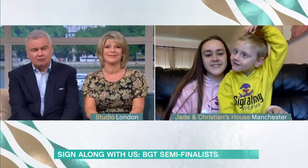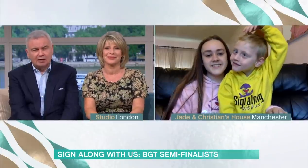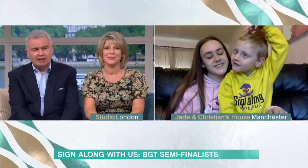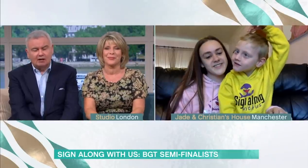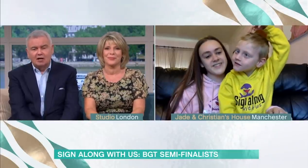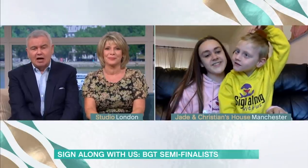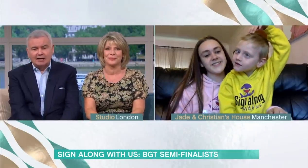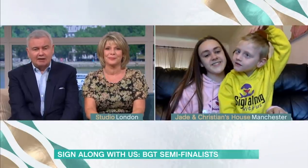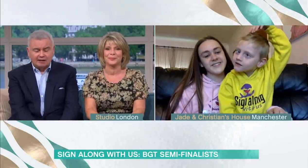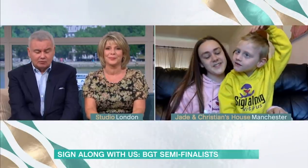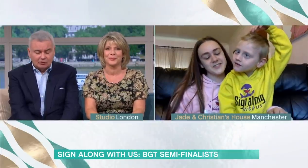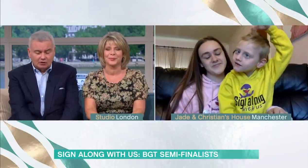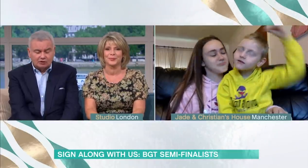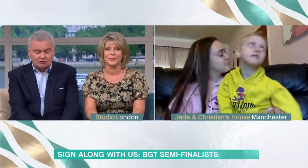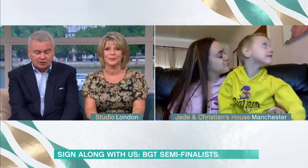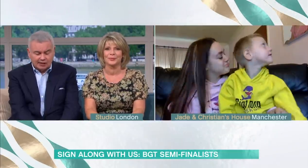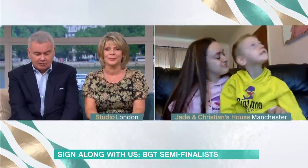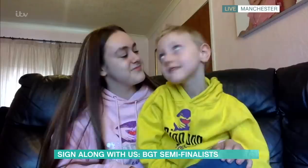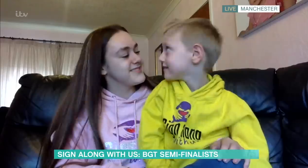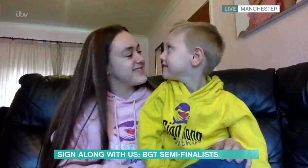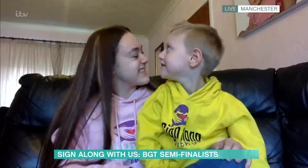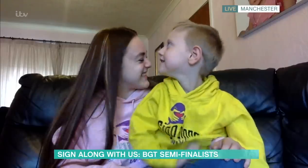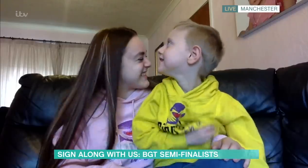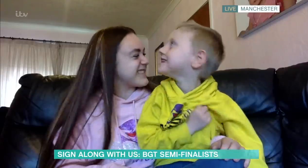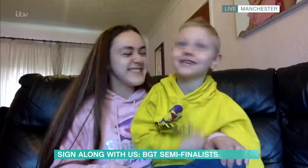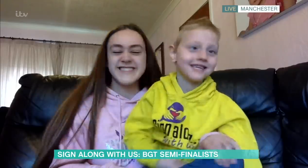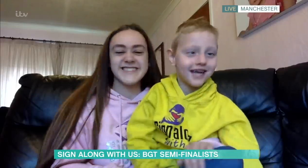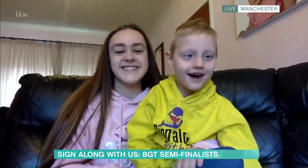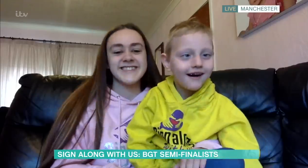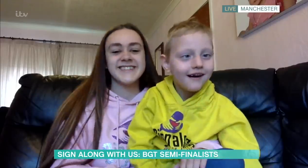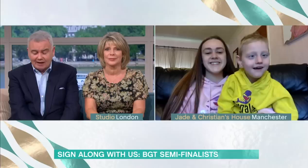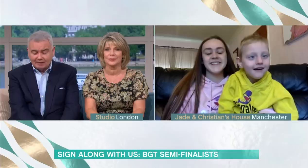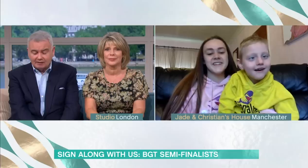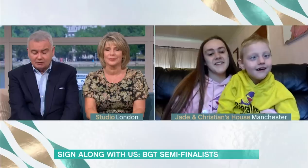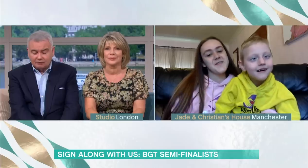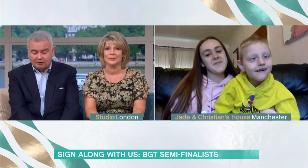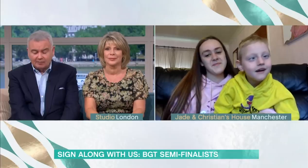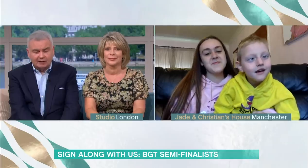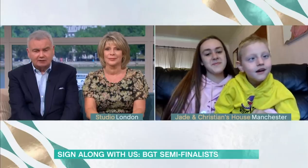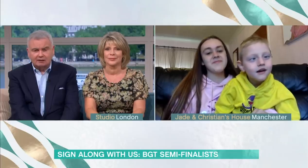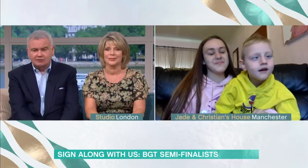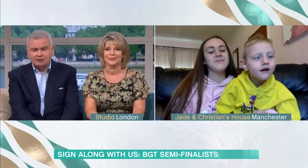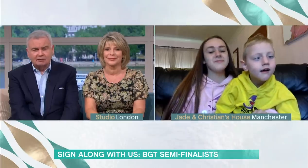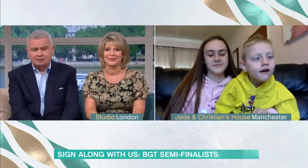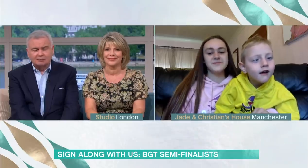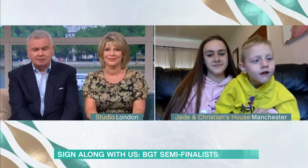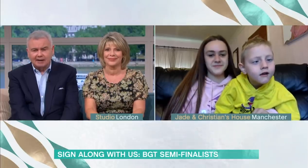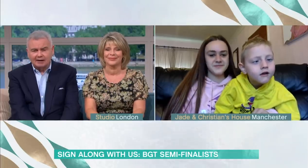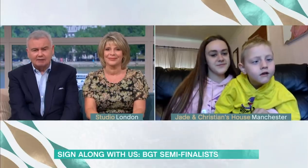really are. And I think when you look at you and you hear what you've done and what you've performed and, you know, the family that you're from, the Kilduffs, you know, your parents,